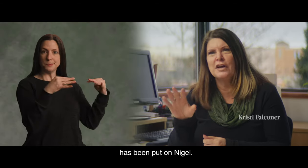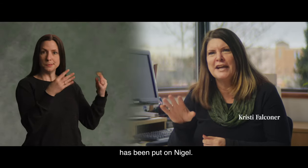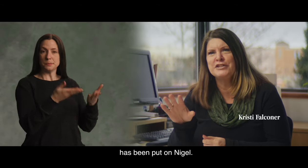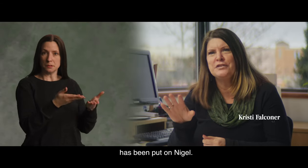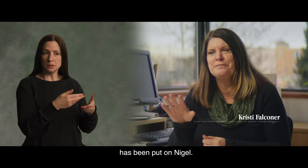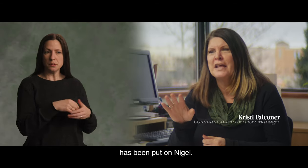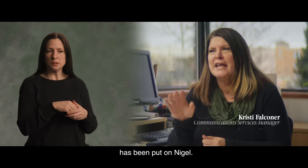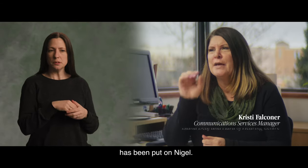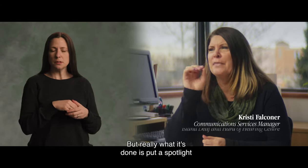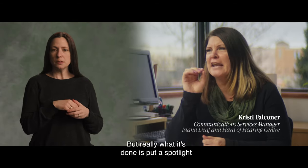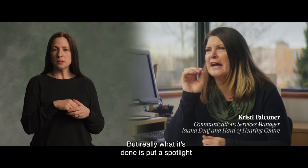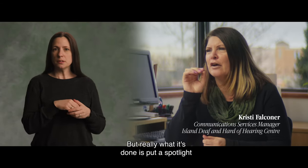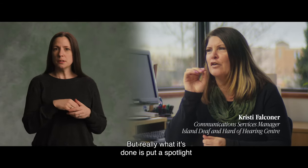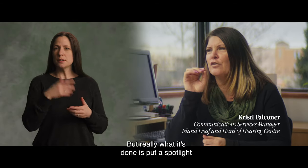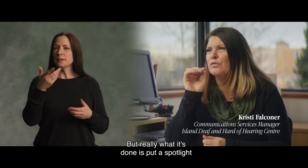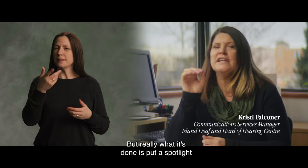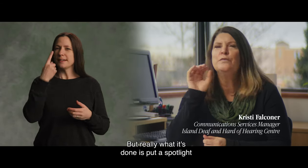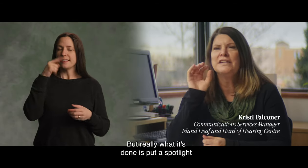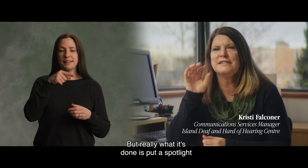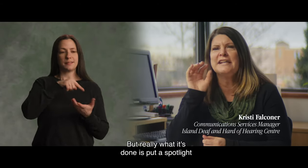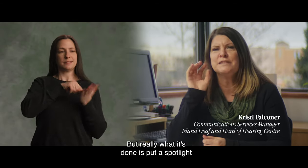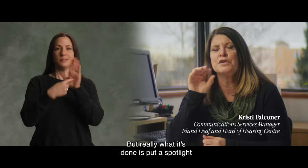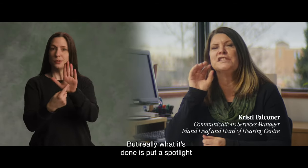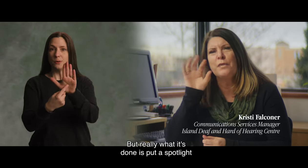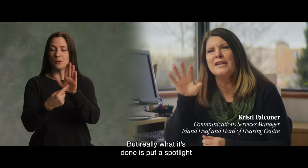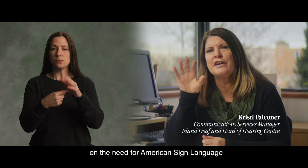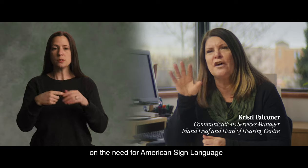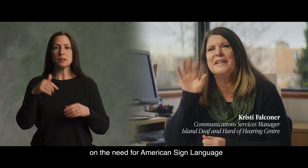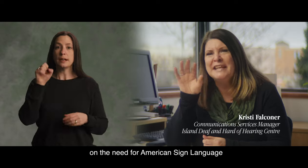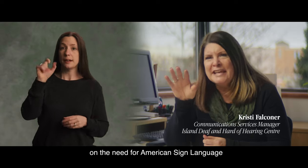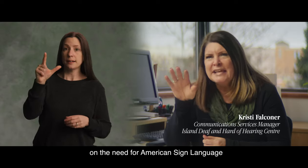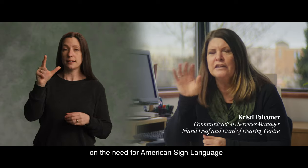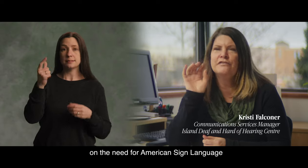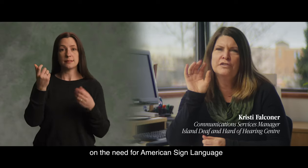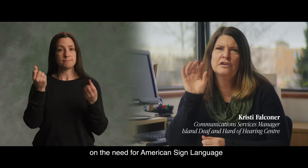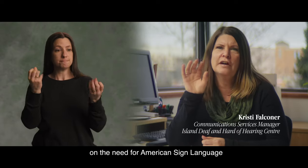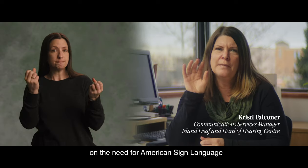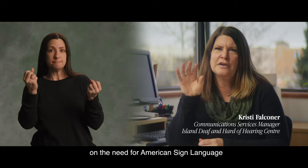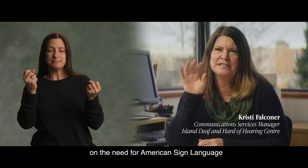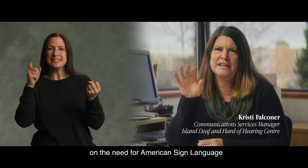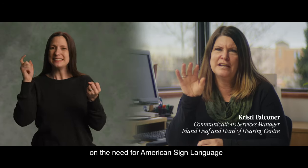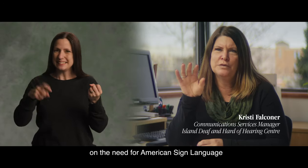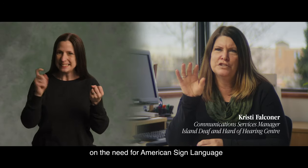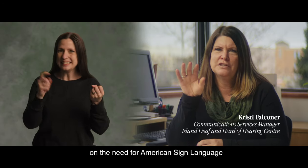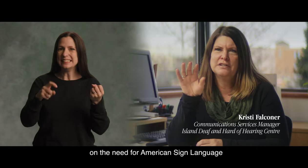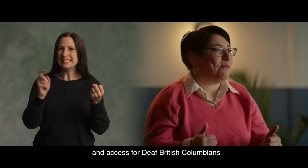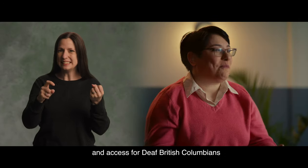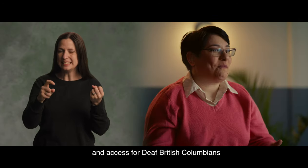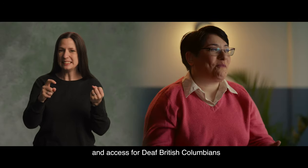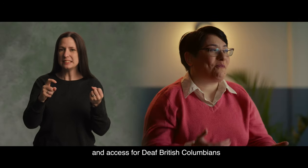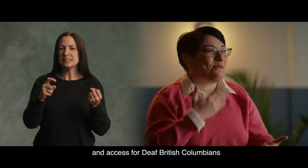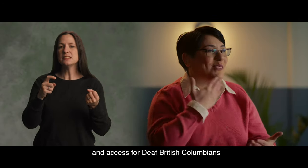has been put on Nigel, but really what it's done is put a spotlight on the need for American Sign Language